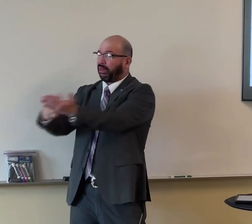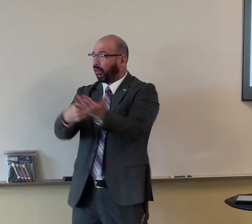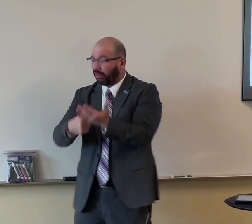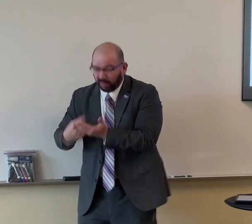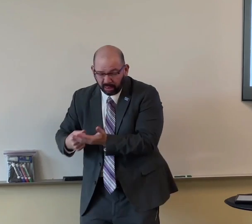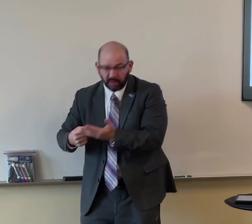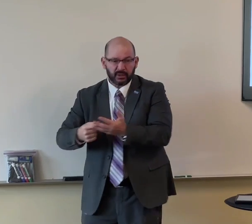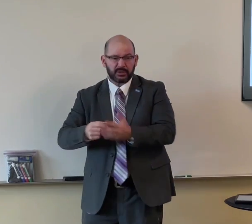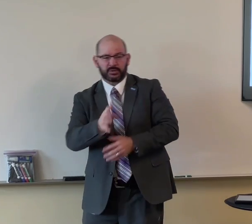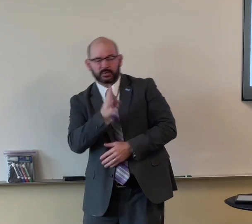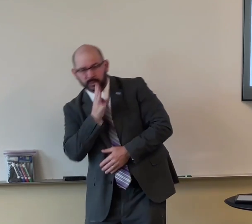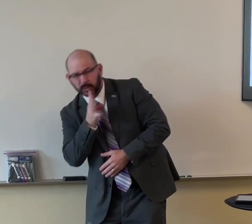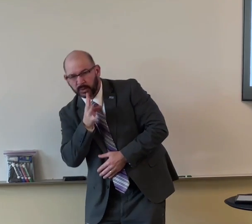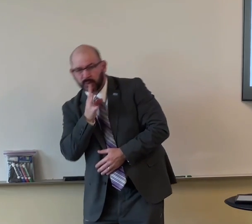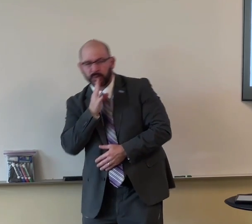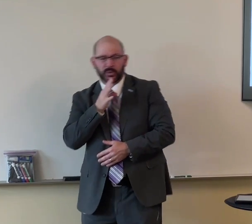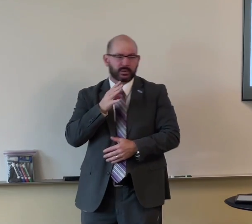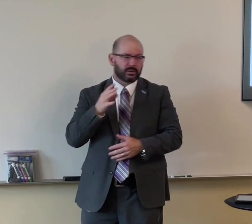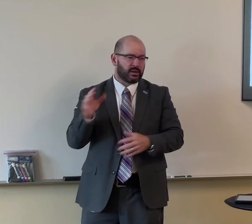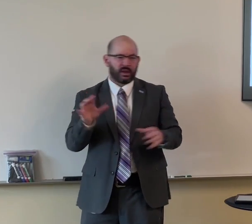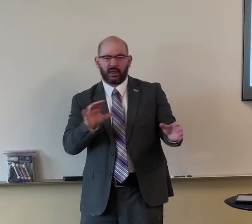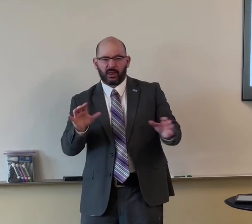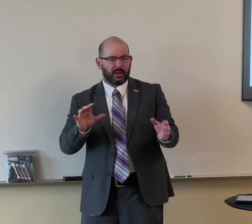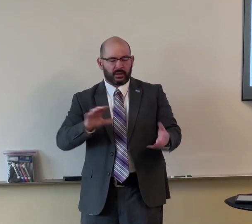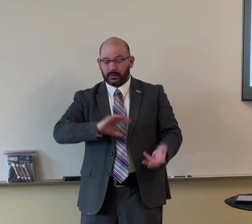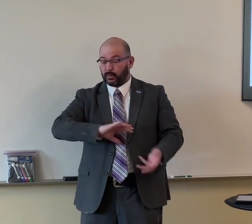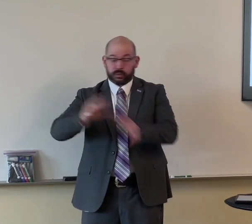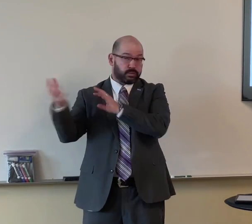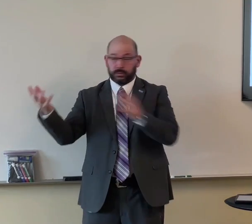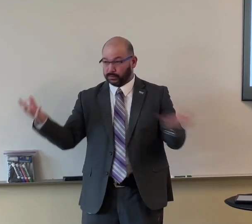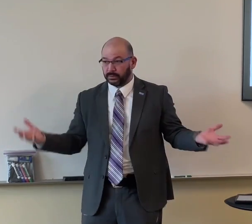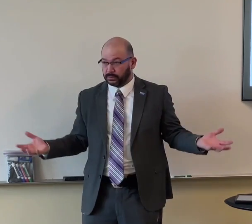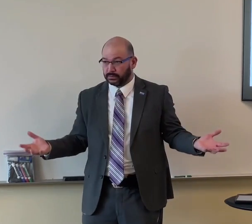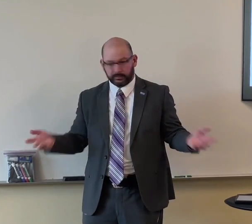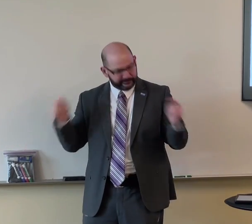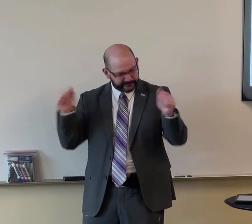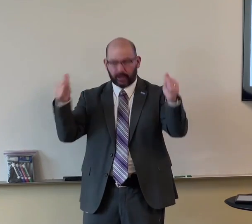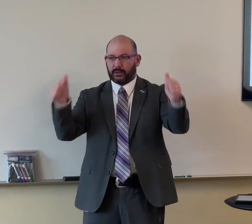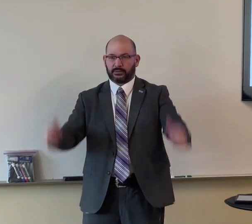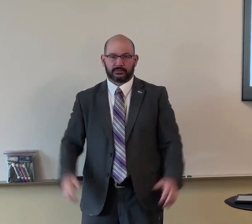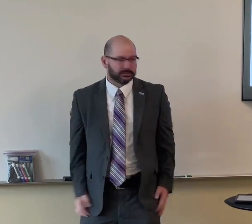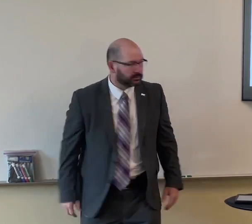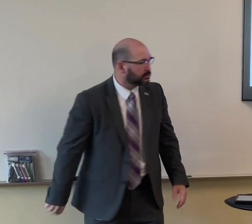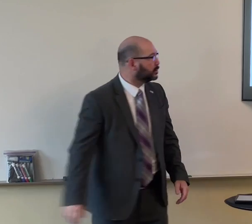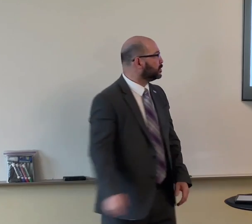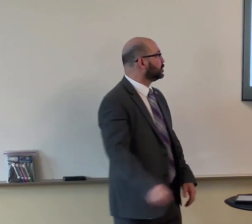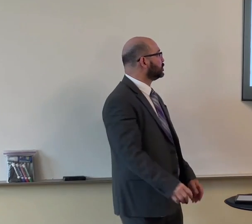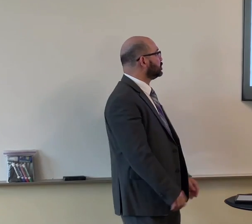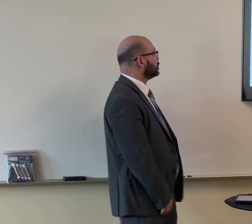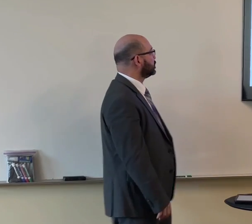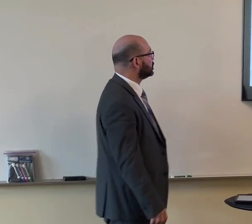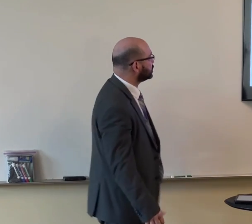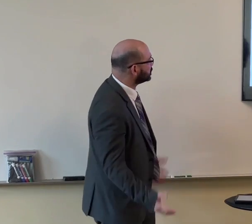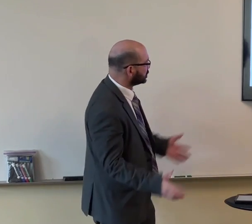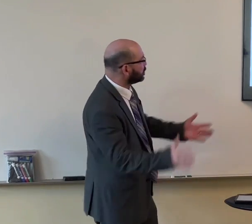People are discussing, all the conversations, they get really confused.